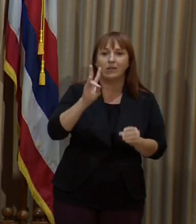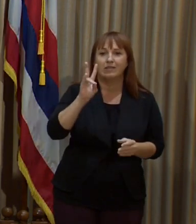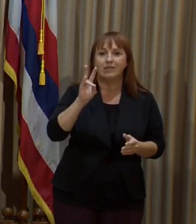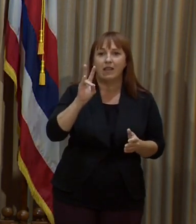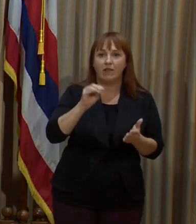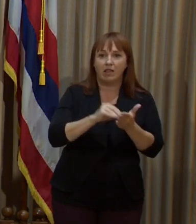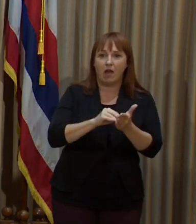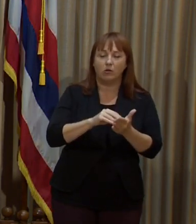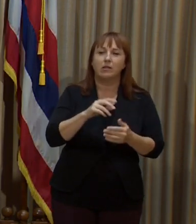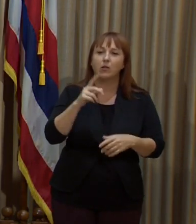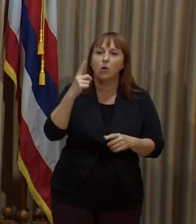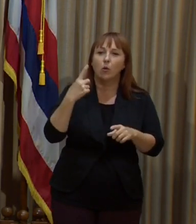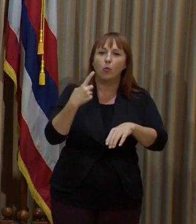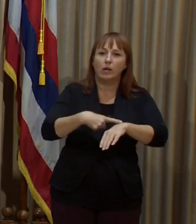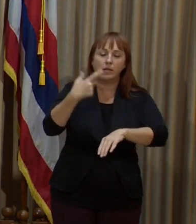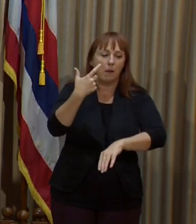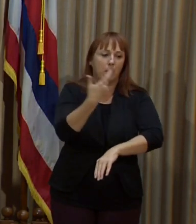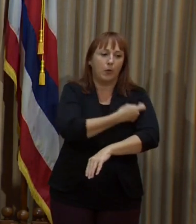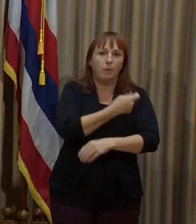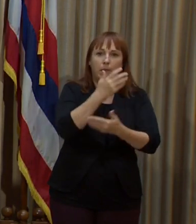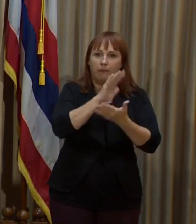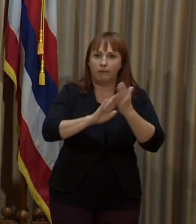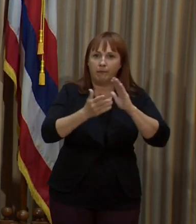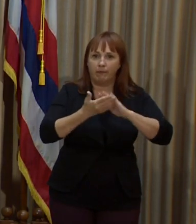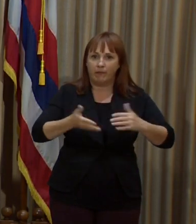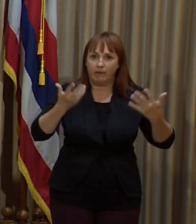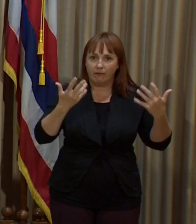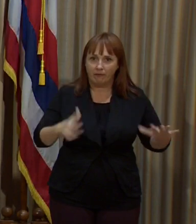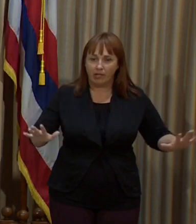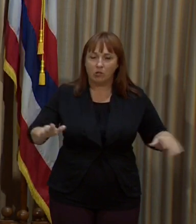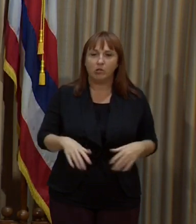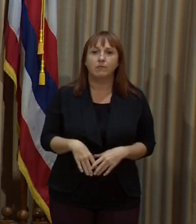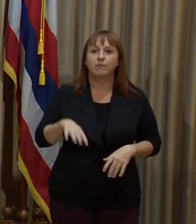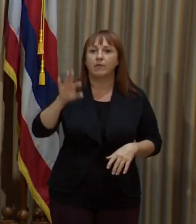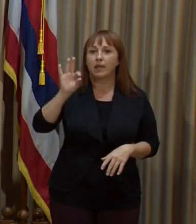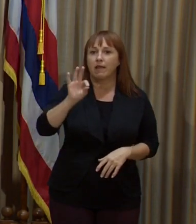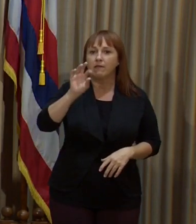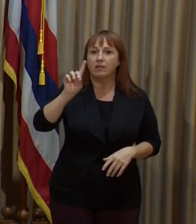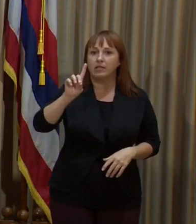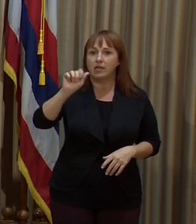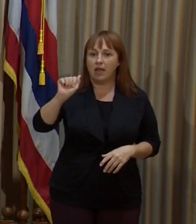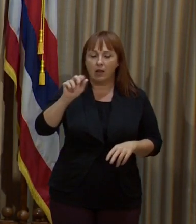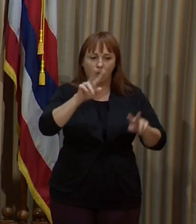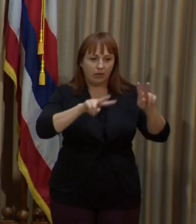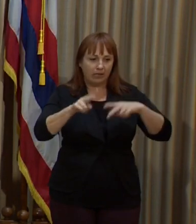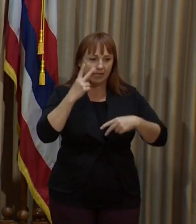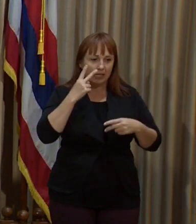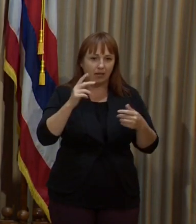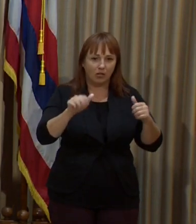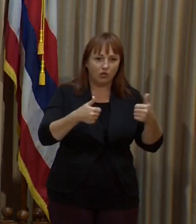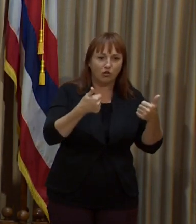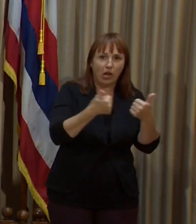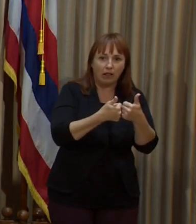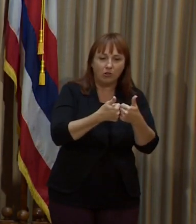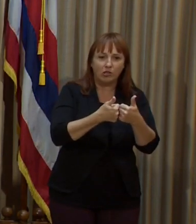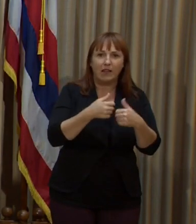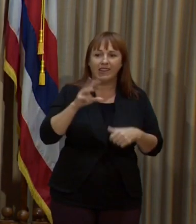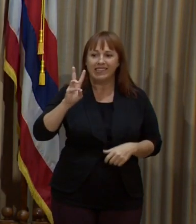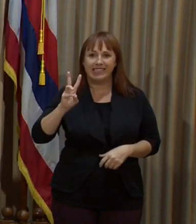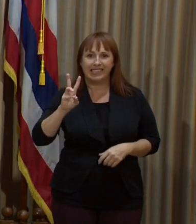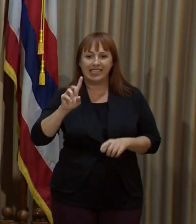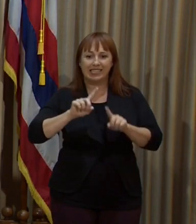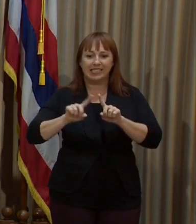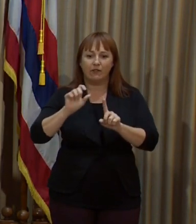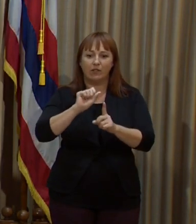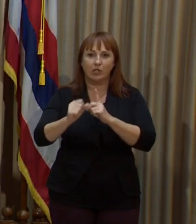and done vaccination. It's very likely that the FDA, after assessing all of the challenges with the six cases, the blood